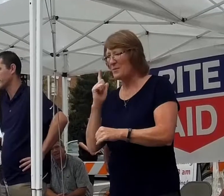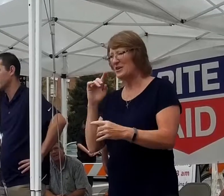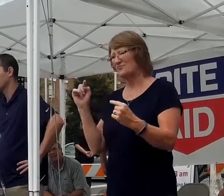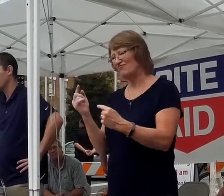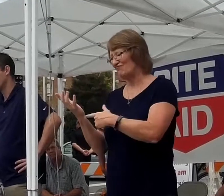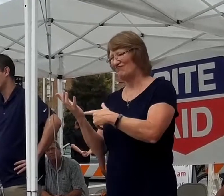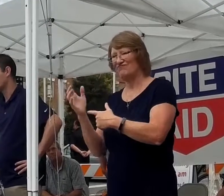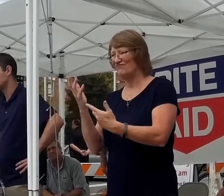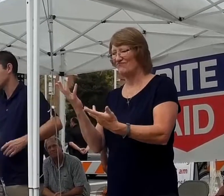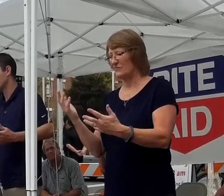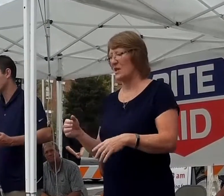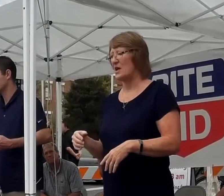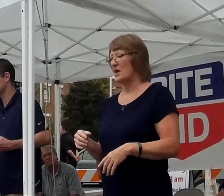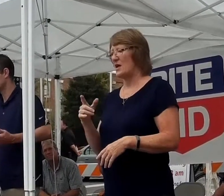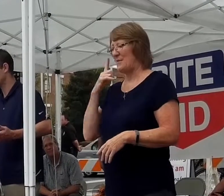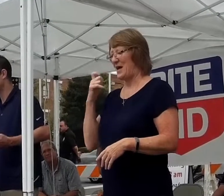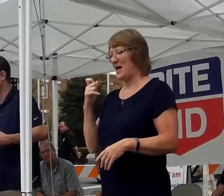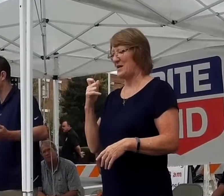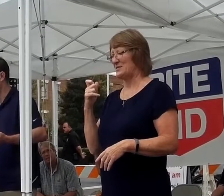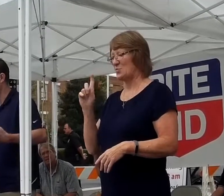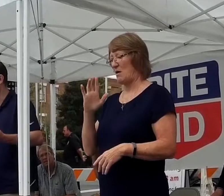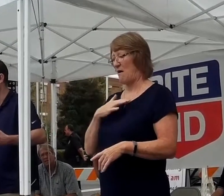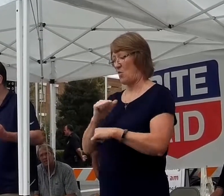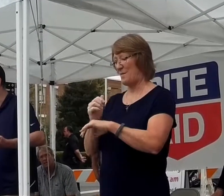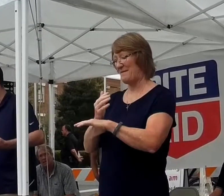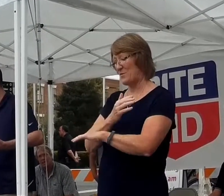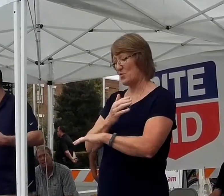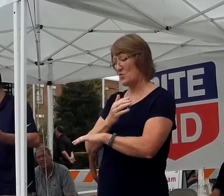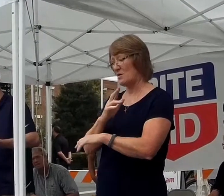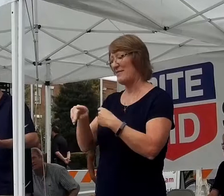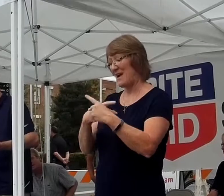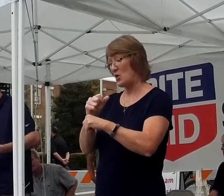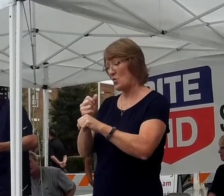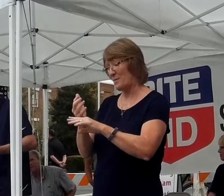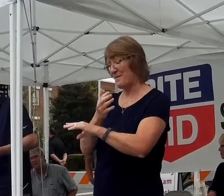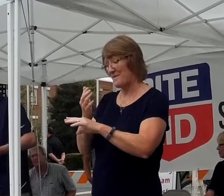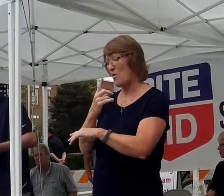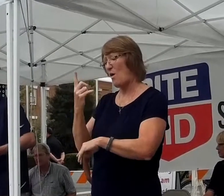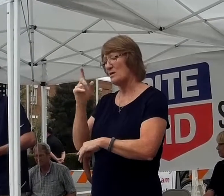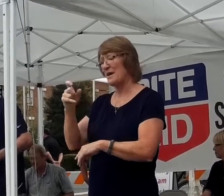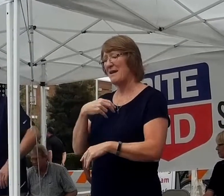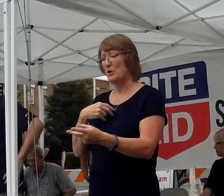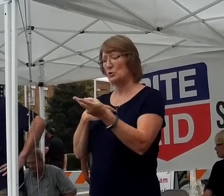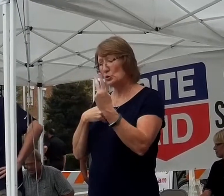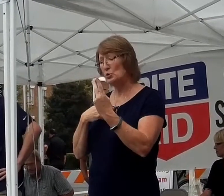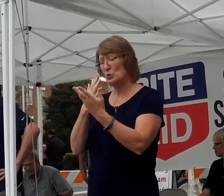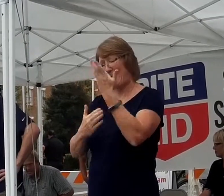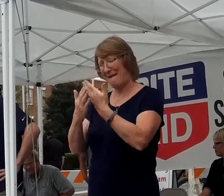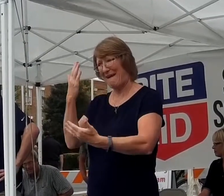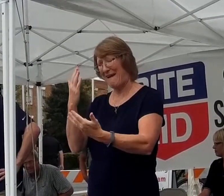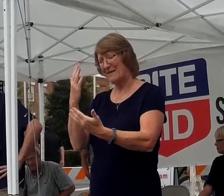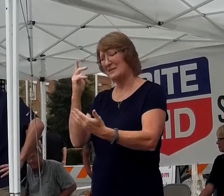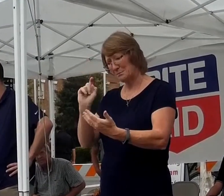injury. It caused the kind of work that I worked before. I always had to have two good working hands